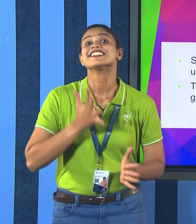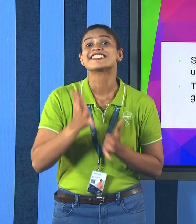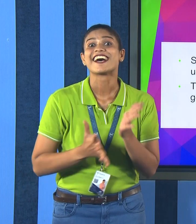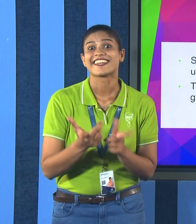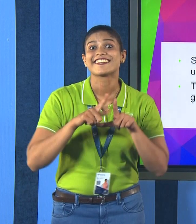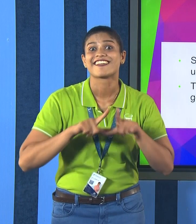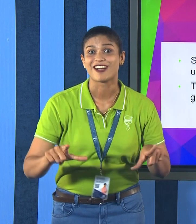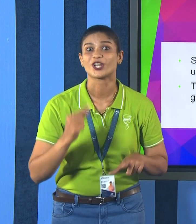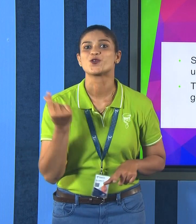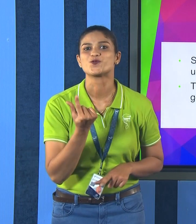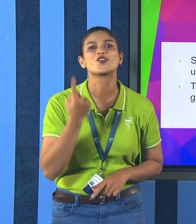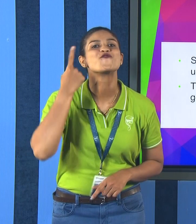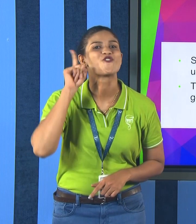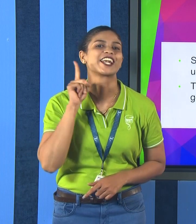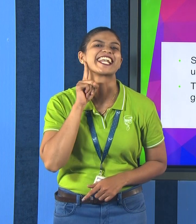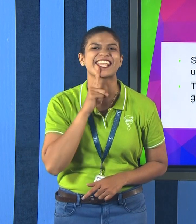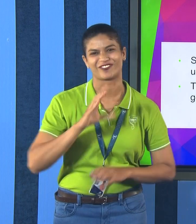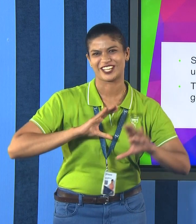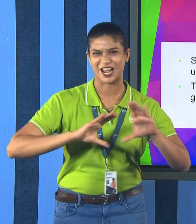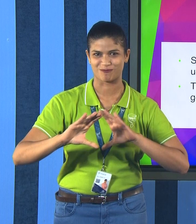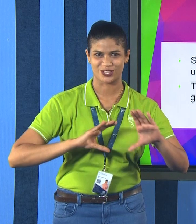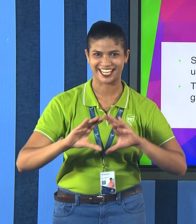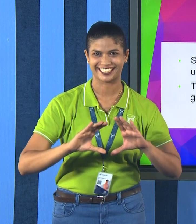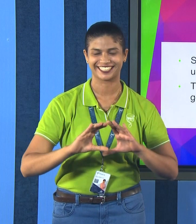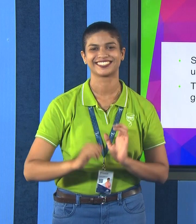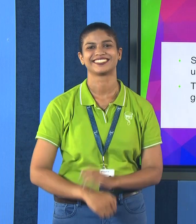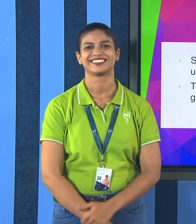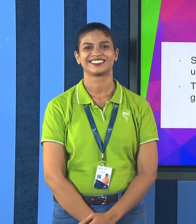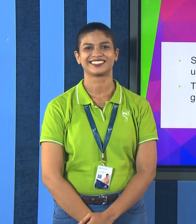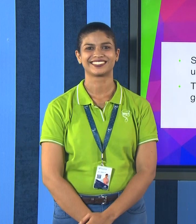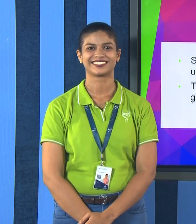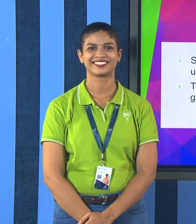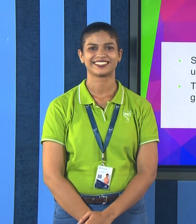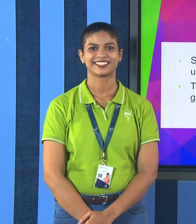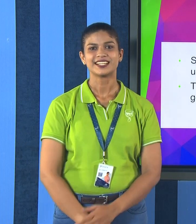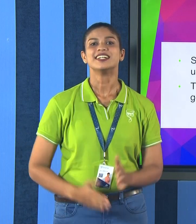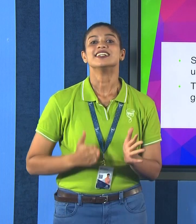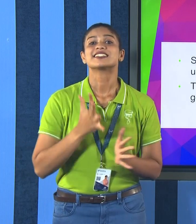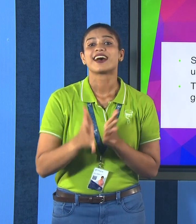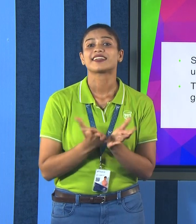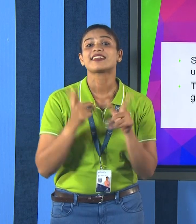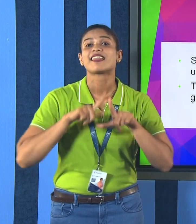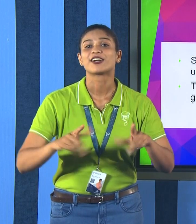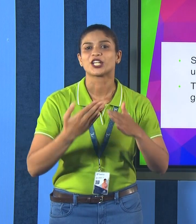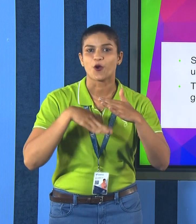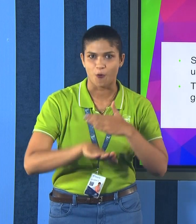Sign language is basically used for communication by the deaf people. They include mainly